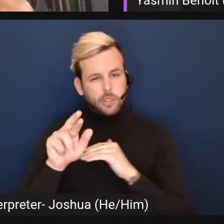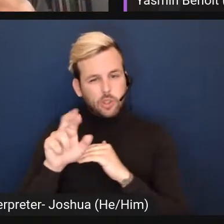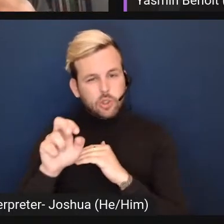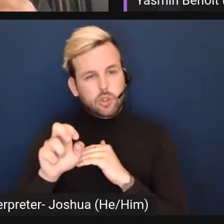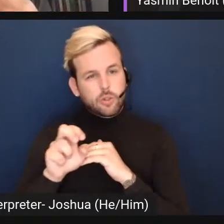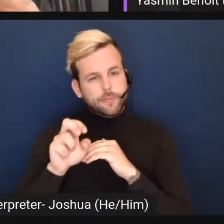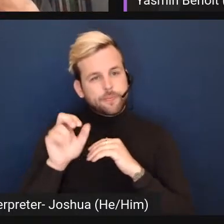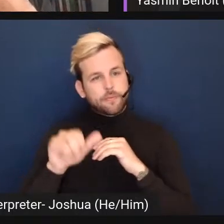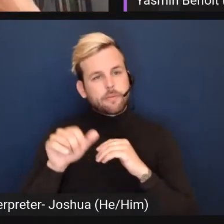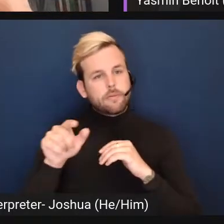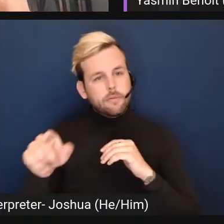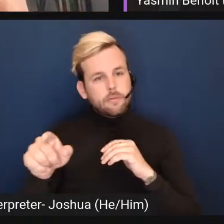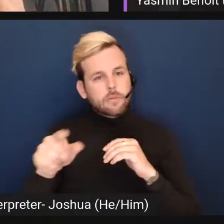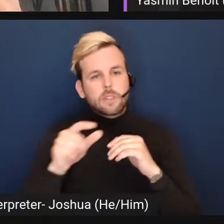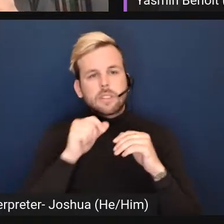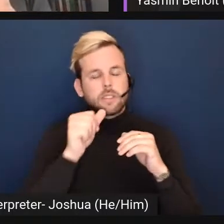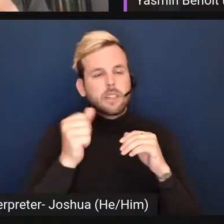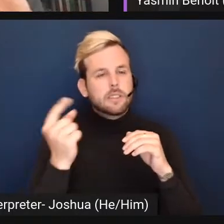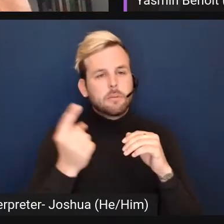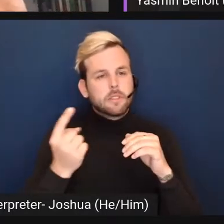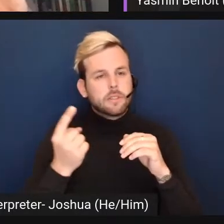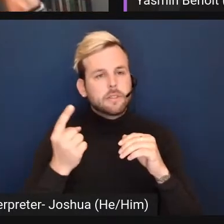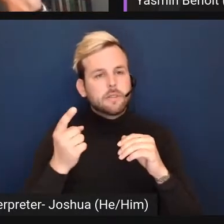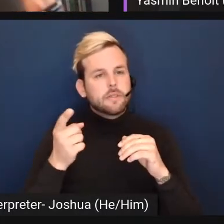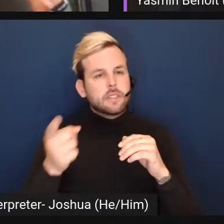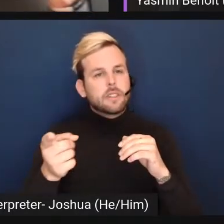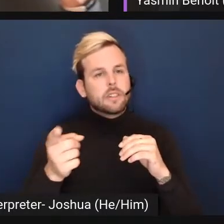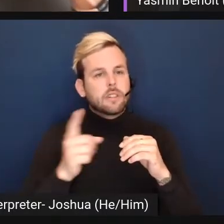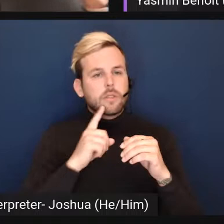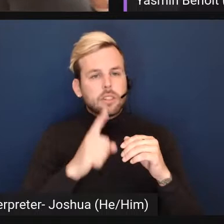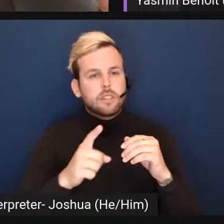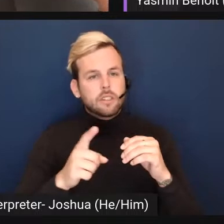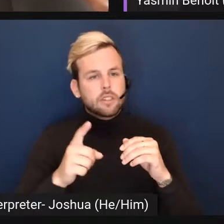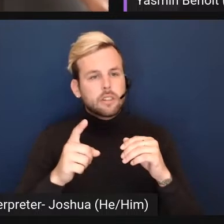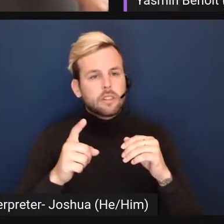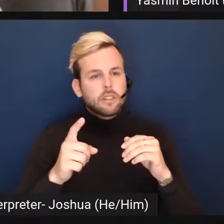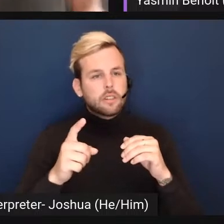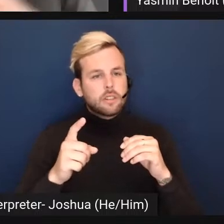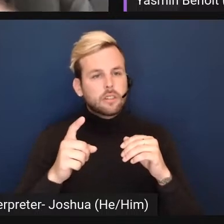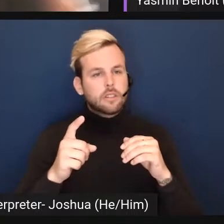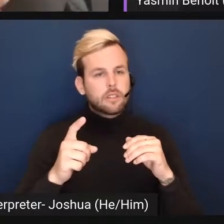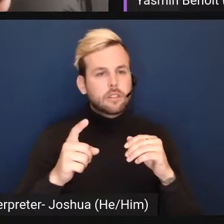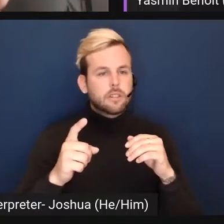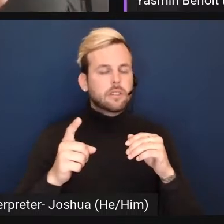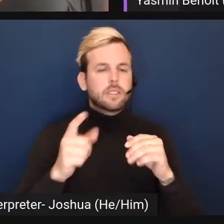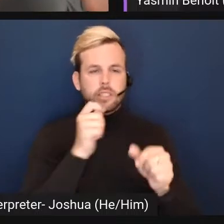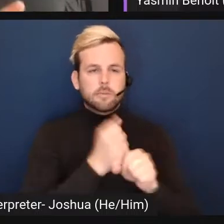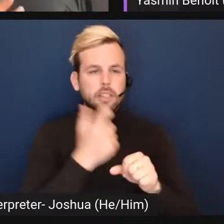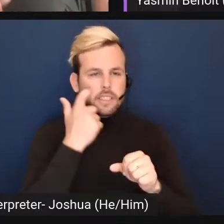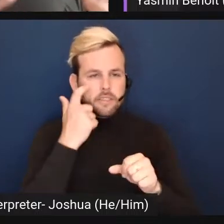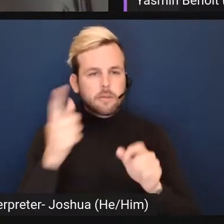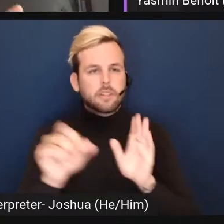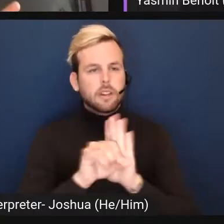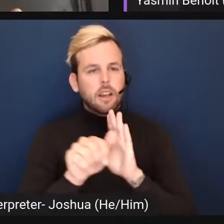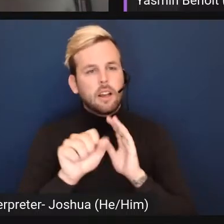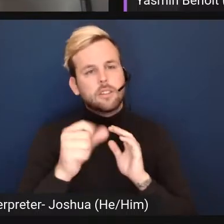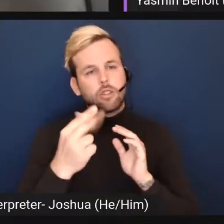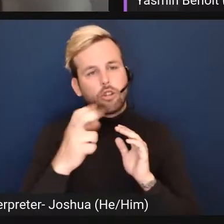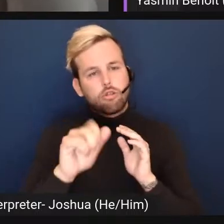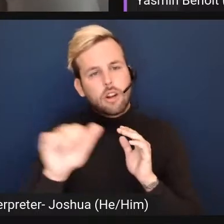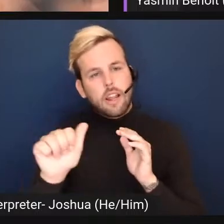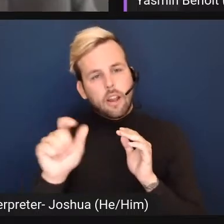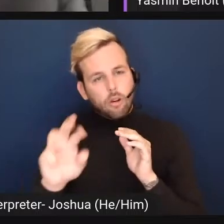they, uh, it's not something that they necessarily like that. It doesn't make sense for them to identify as gray-a or demi